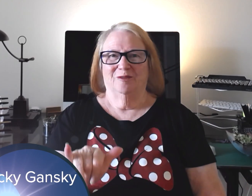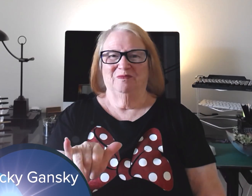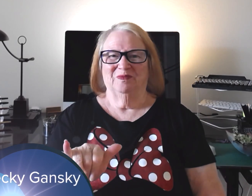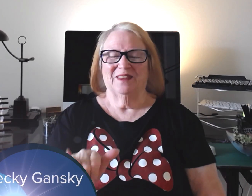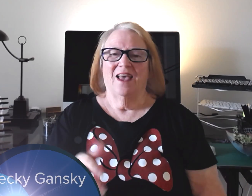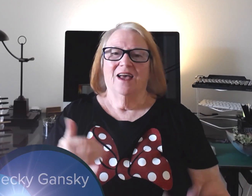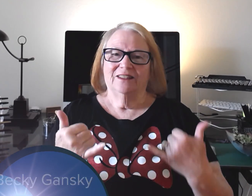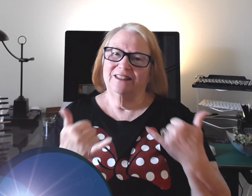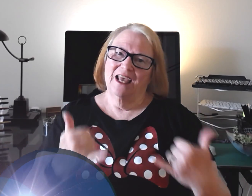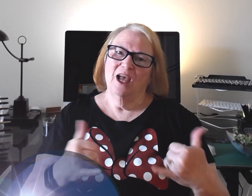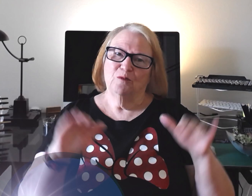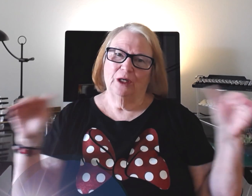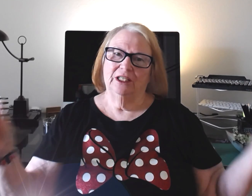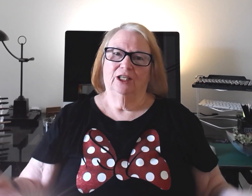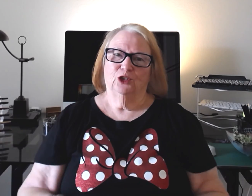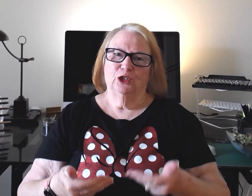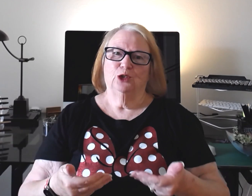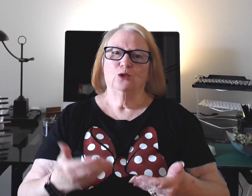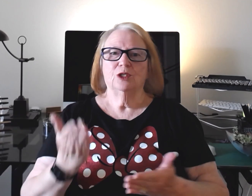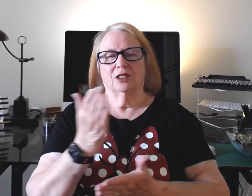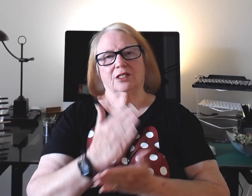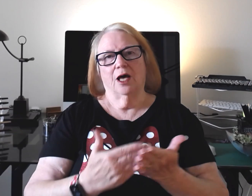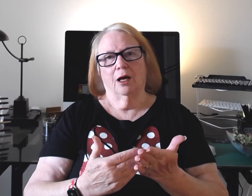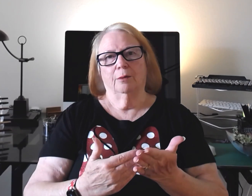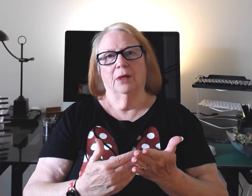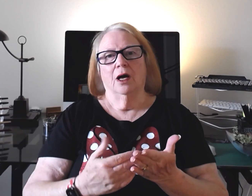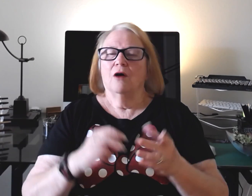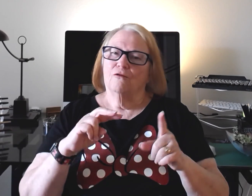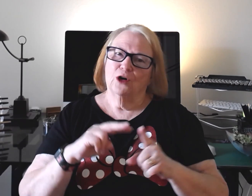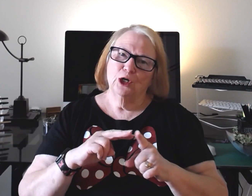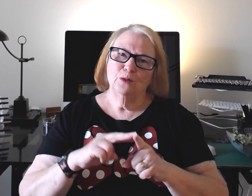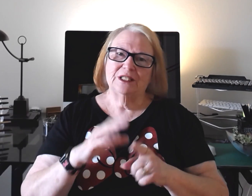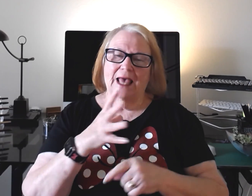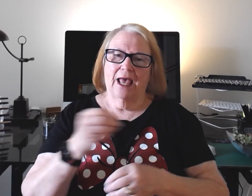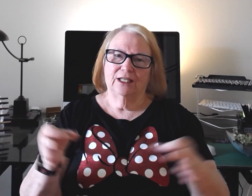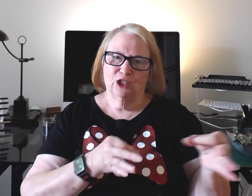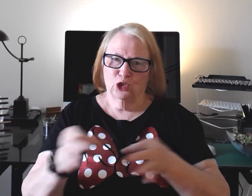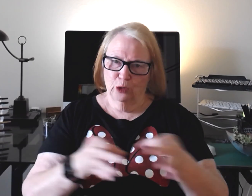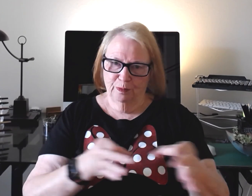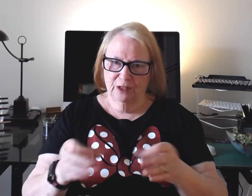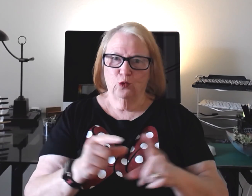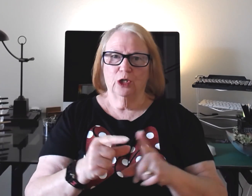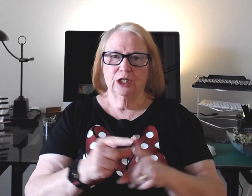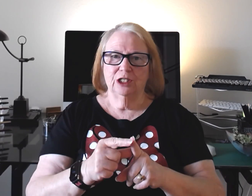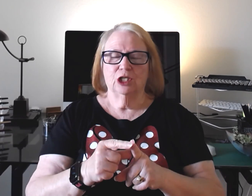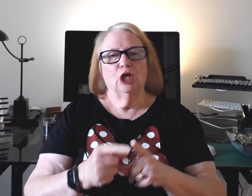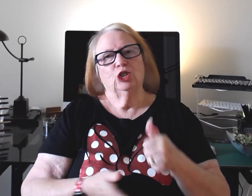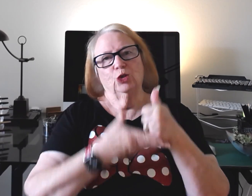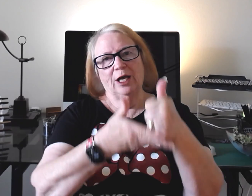Today I'm going to introduce some verbs and descriptive words to help